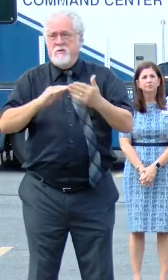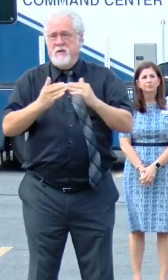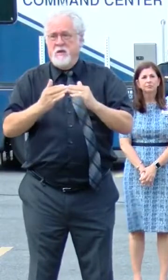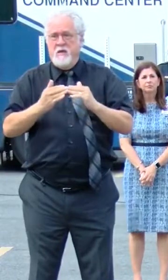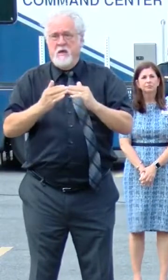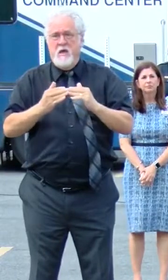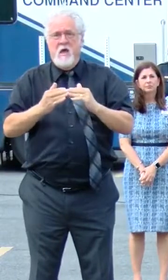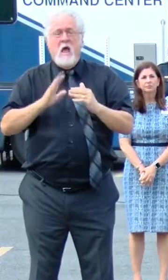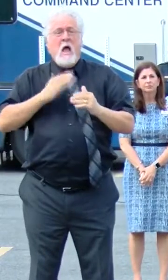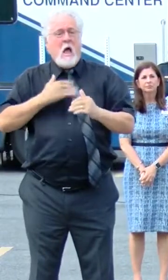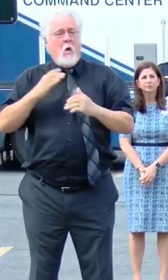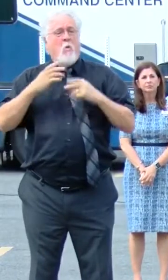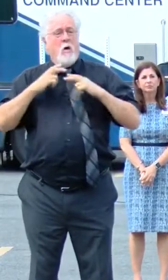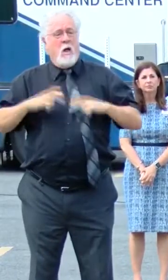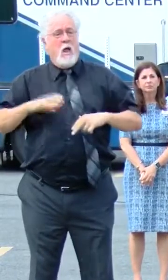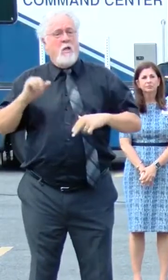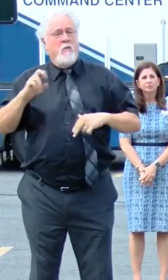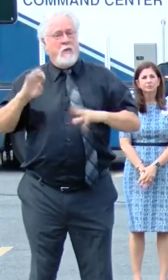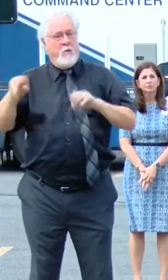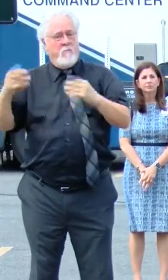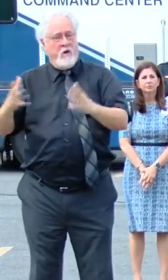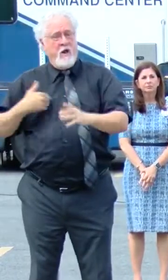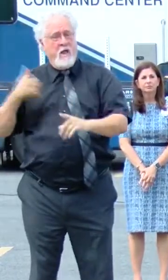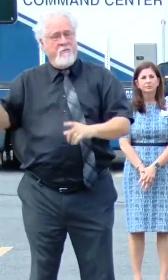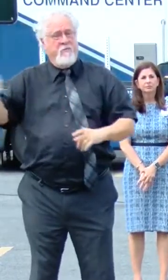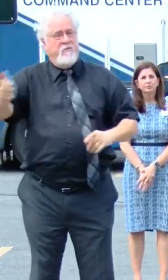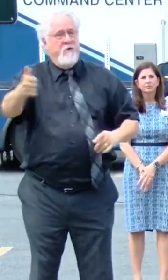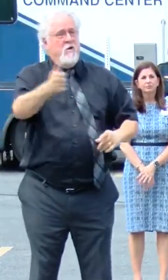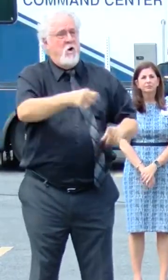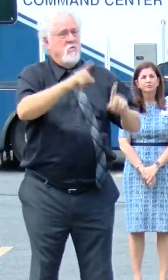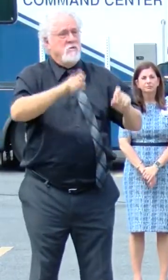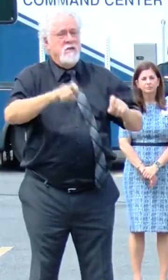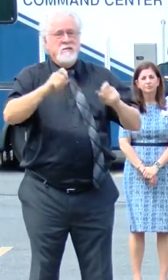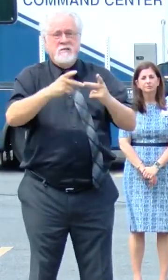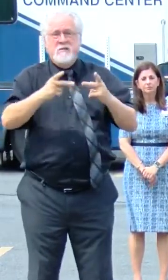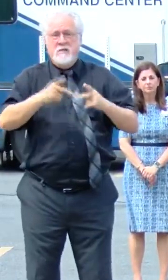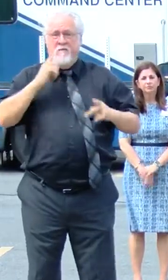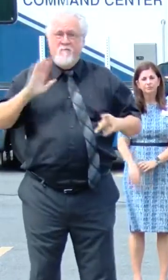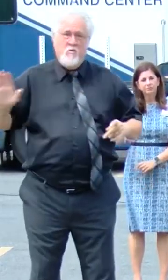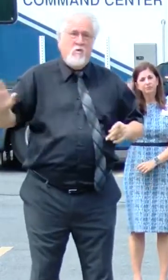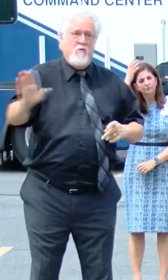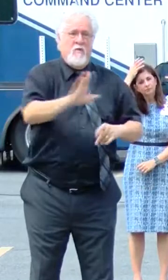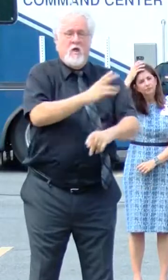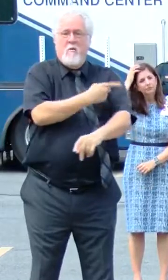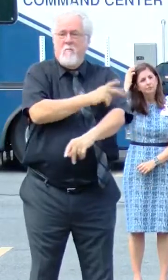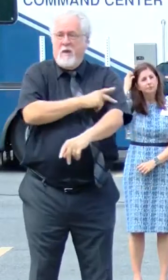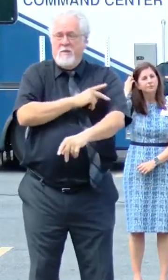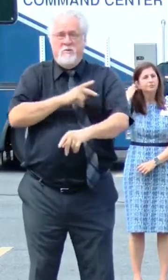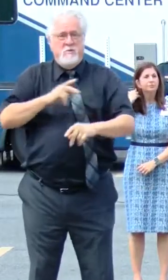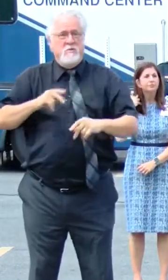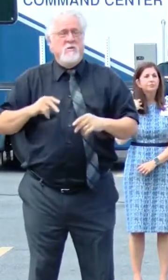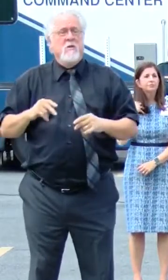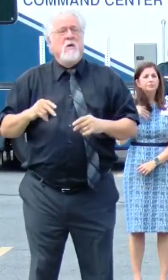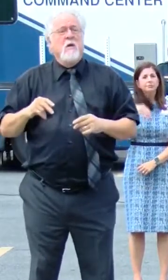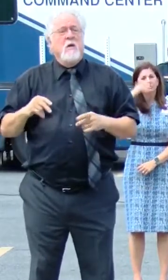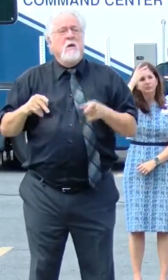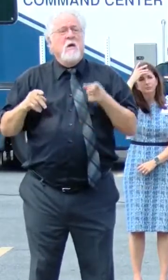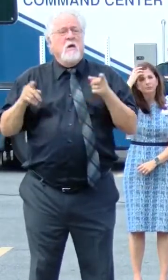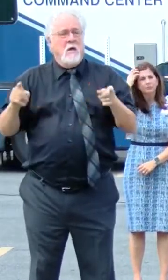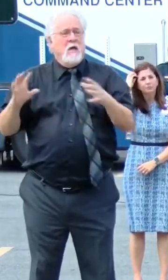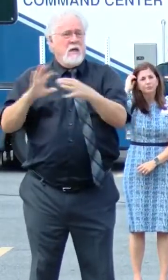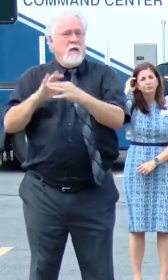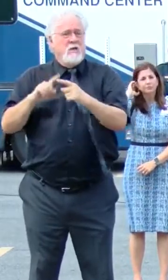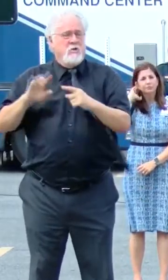Each one of our healthcare providers has their own testing site for their patient population that is